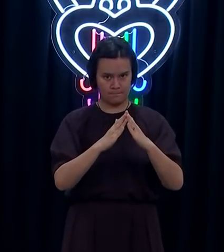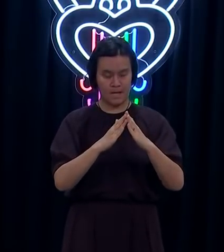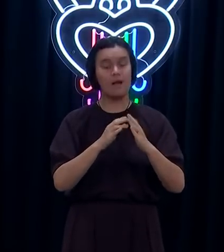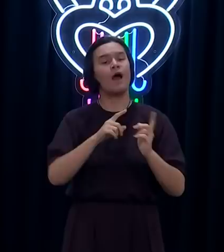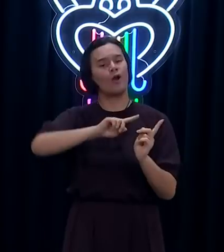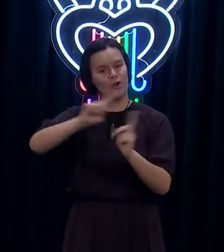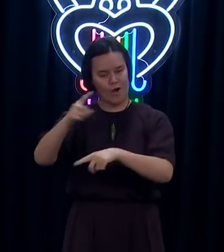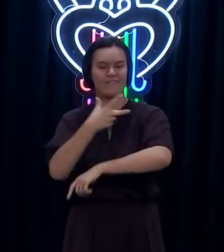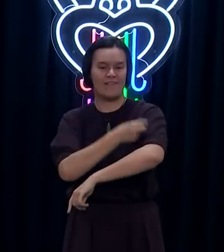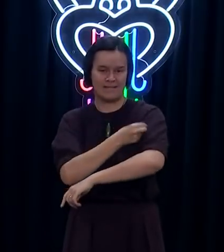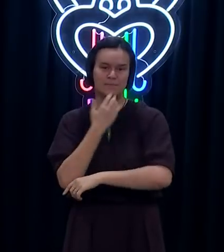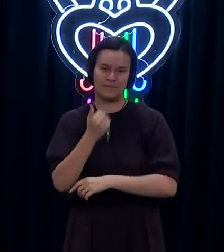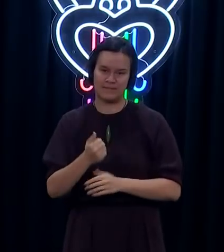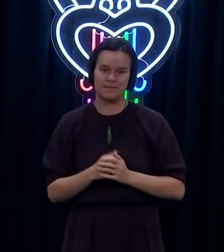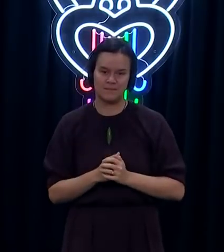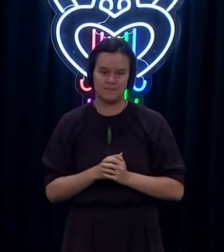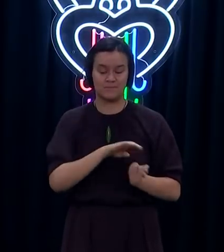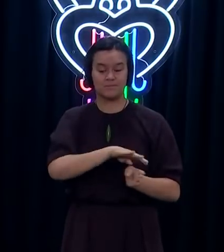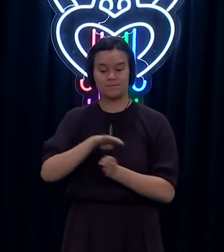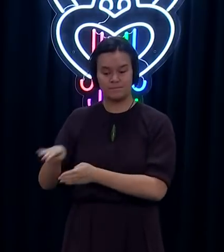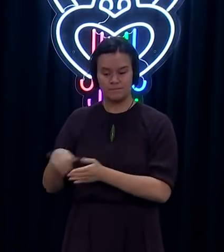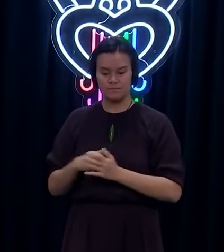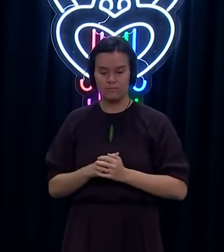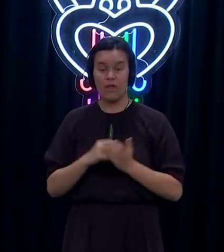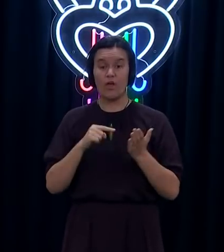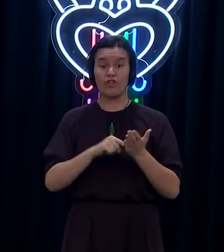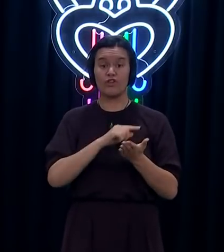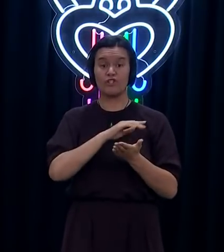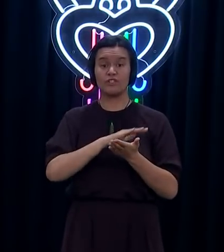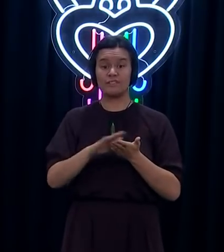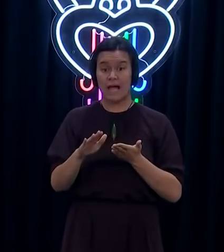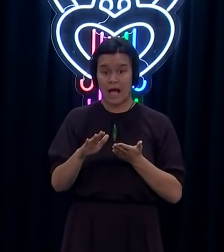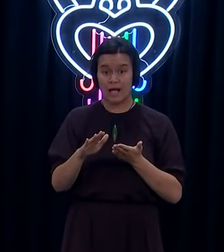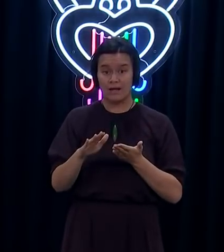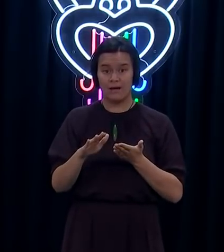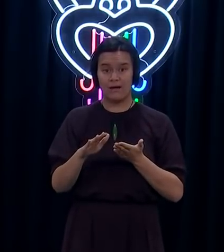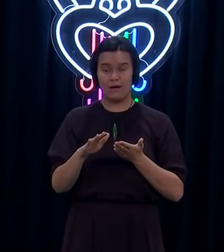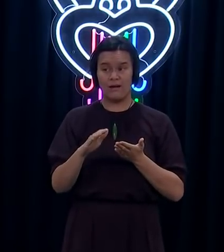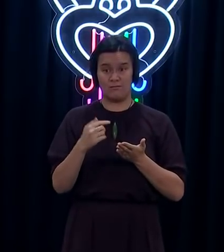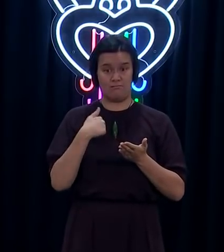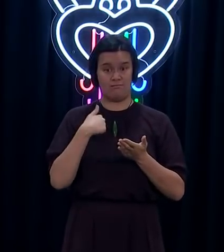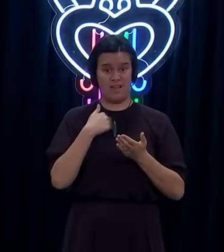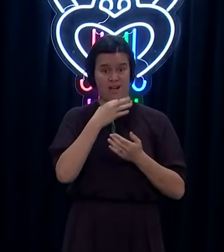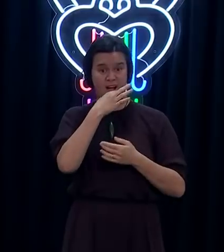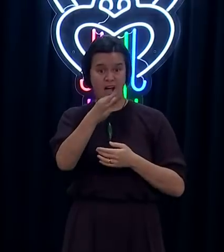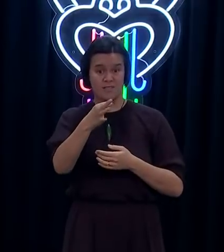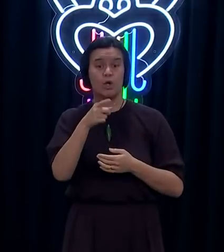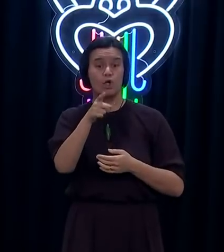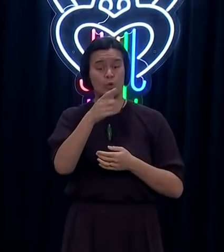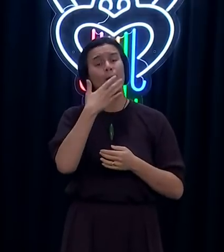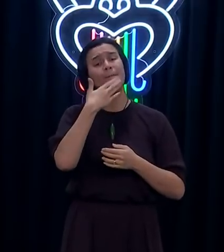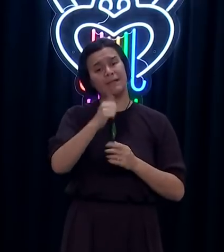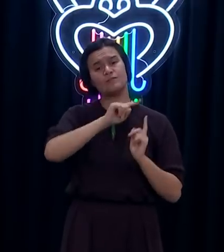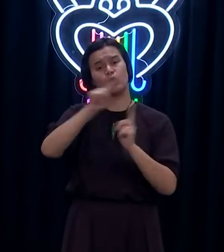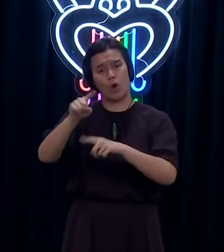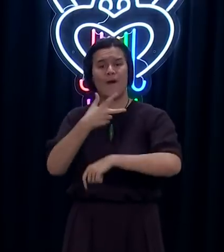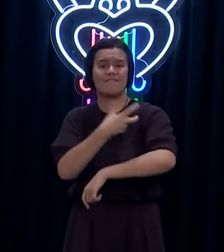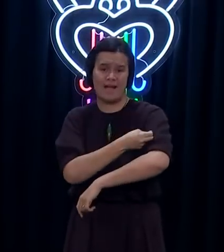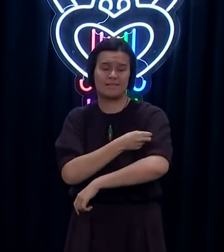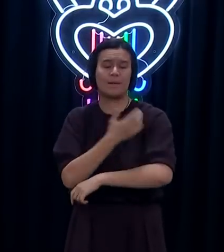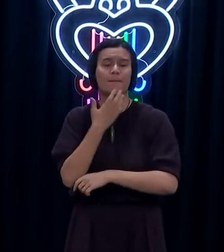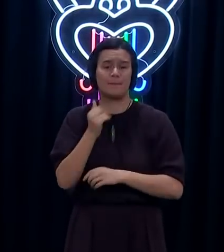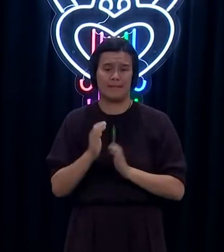spoke to you on Thursday, Aucklanders have turned out in force to do the best thing they can do to gain greater freedoms and avoid future